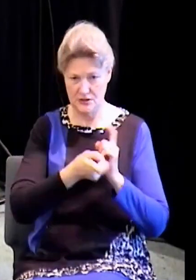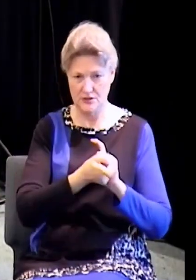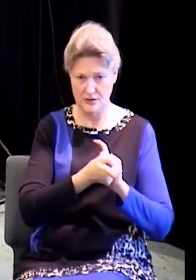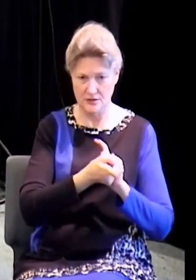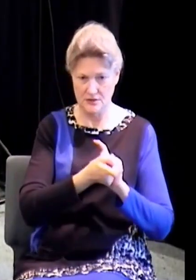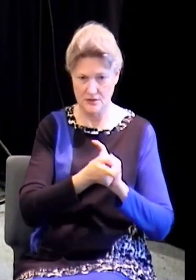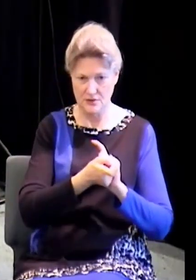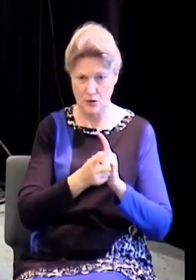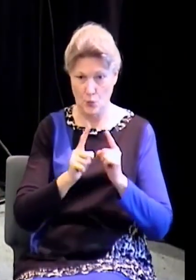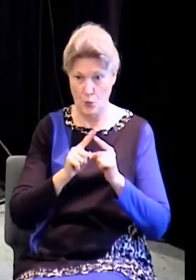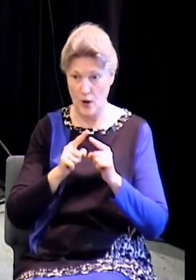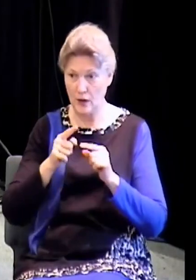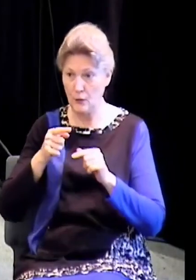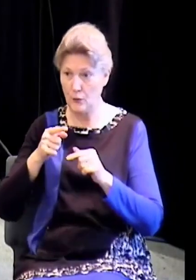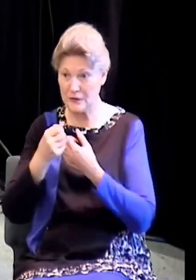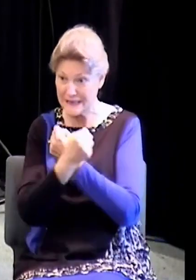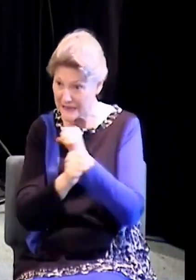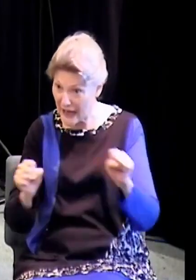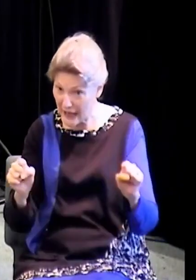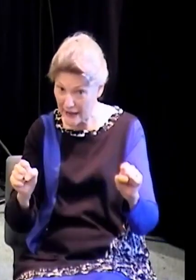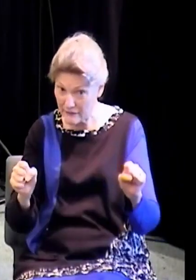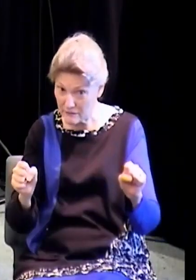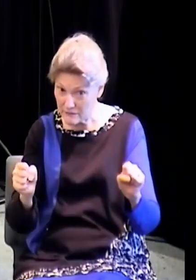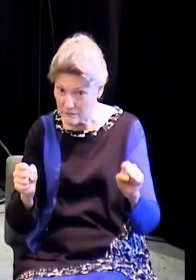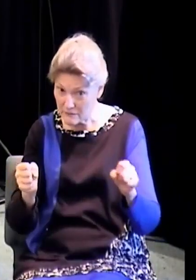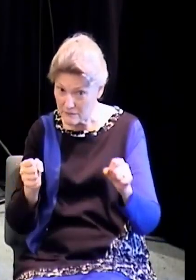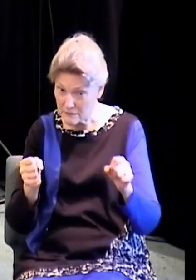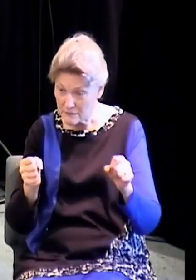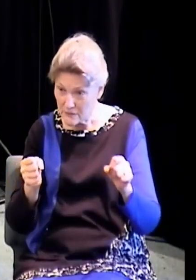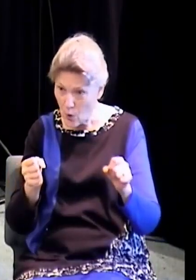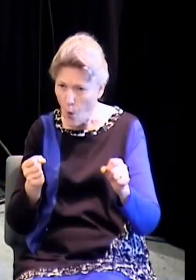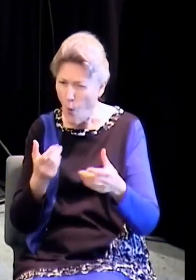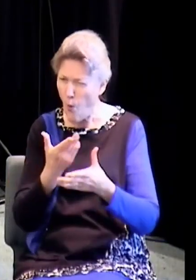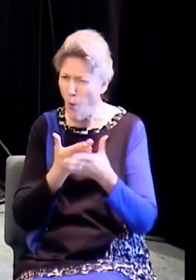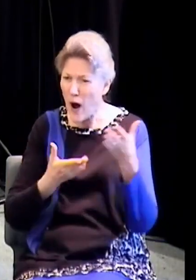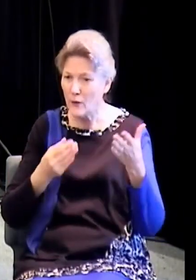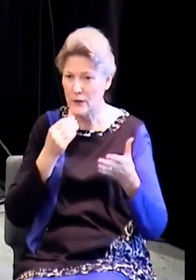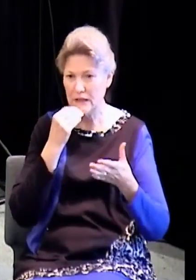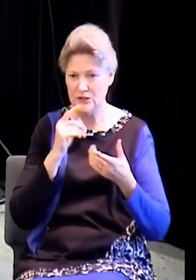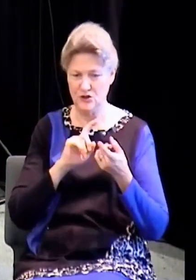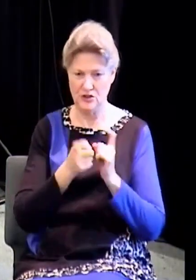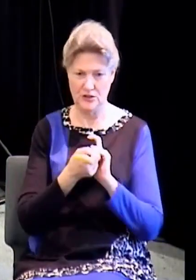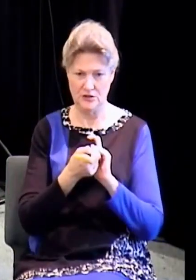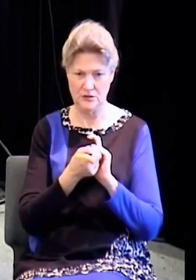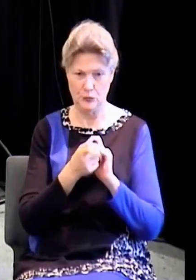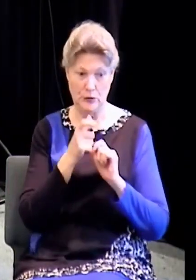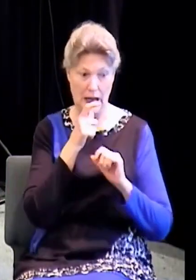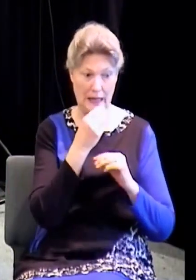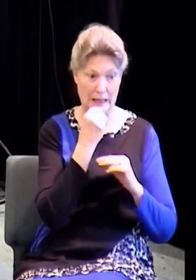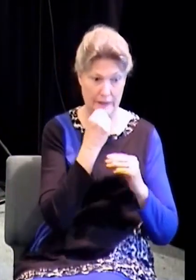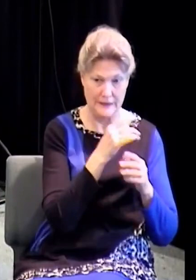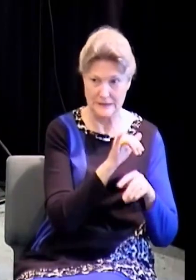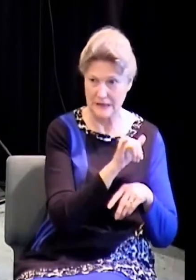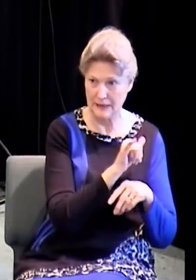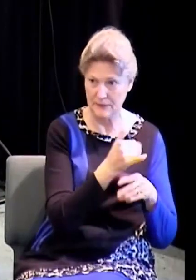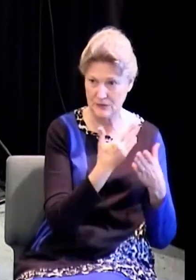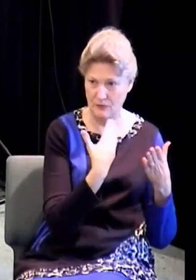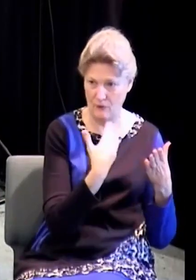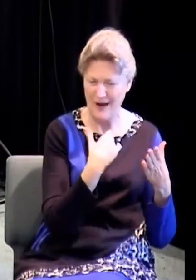church, what we eat is supposed to change. We're not supposed to eat the same things that we ate out there. We're not supposed to have a